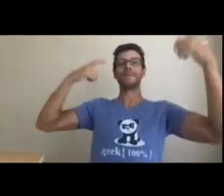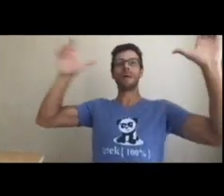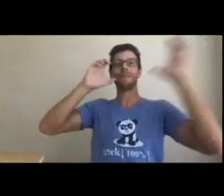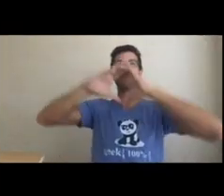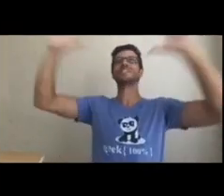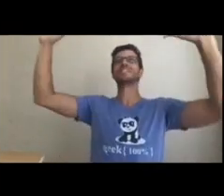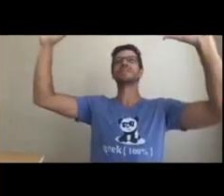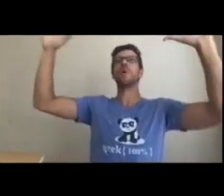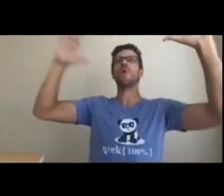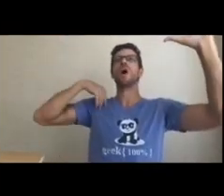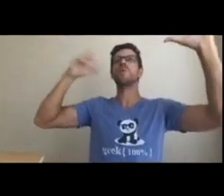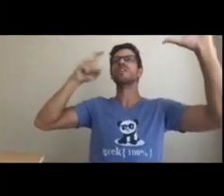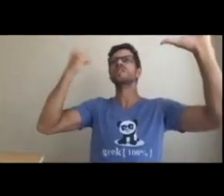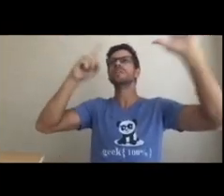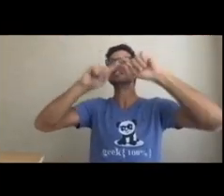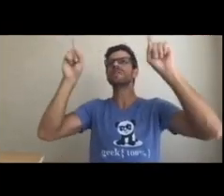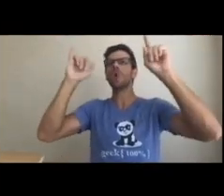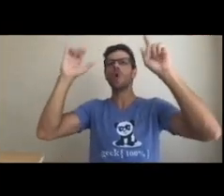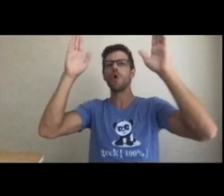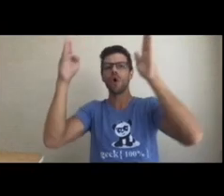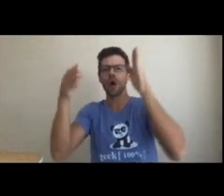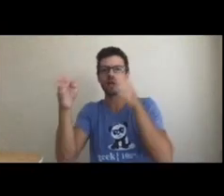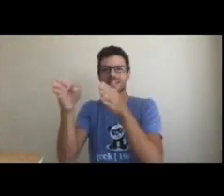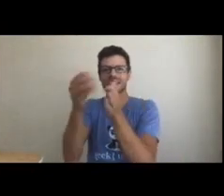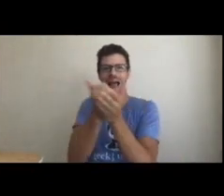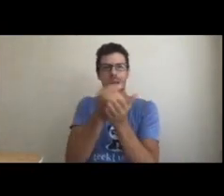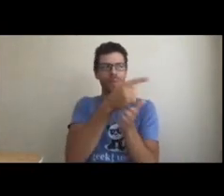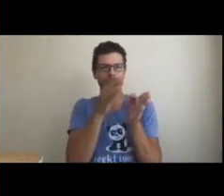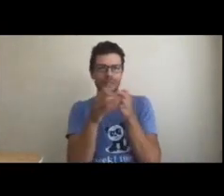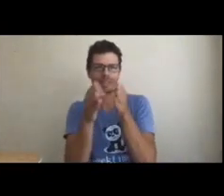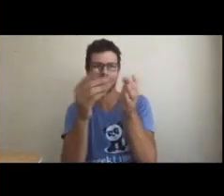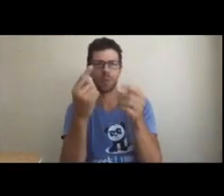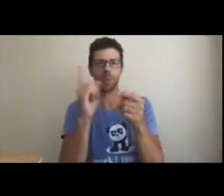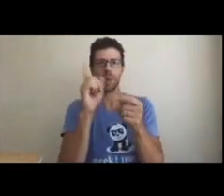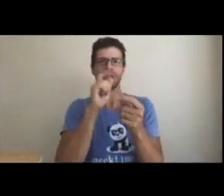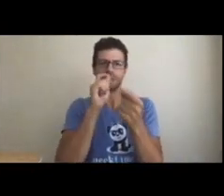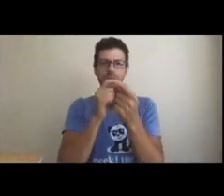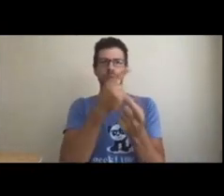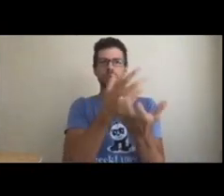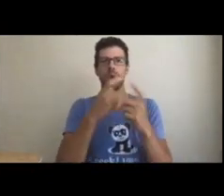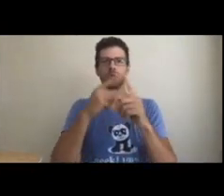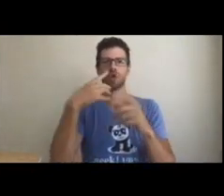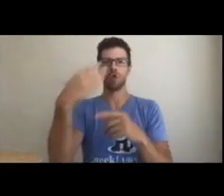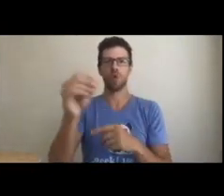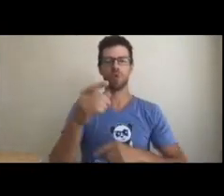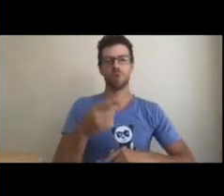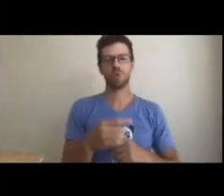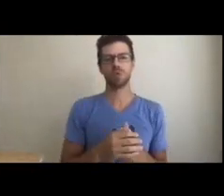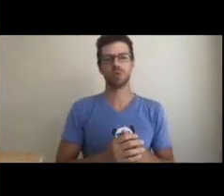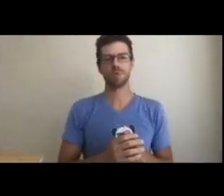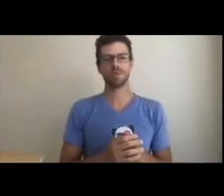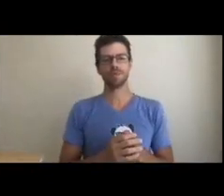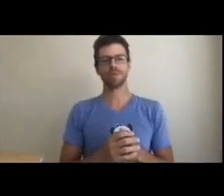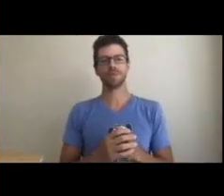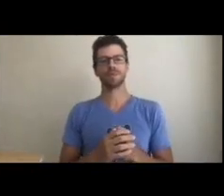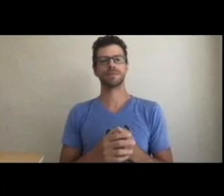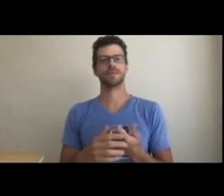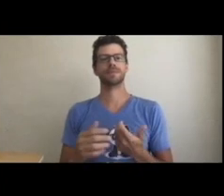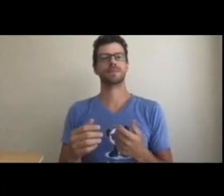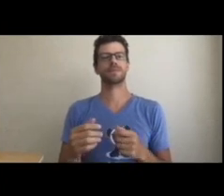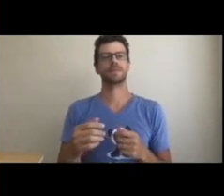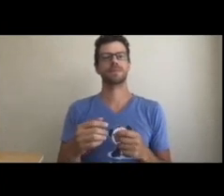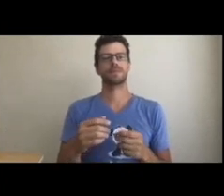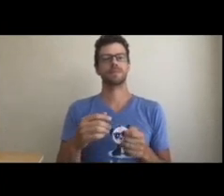viable product, MVP. MVP is a version of a product with just enough features to satisfy